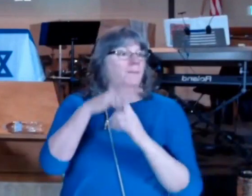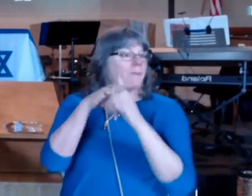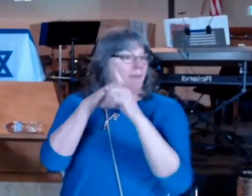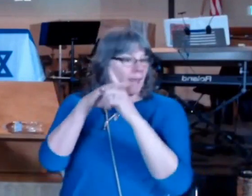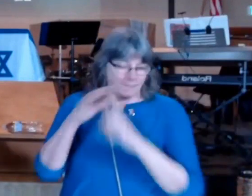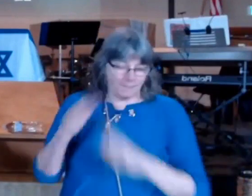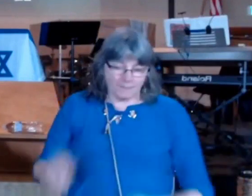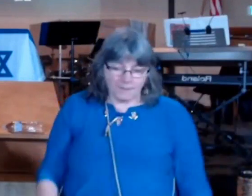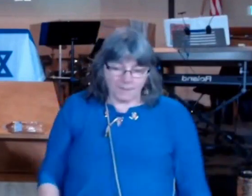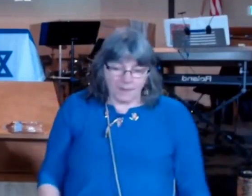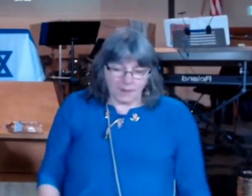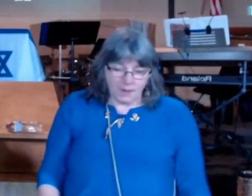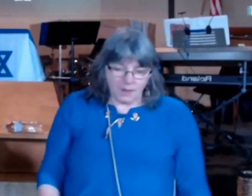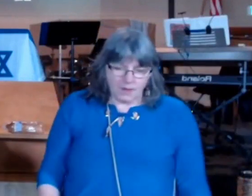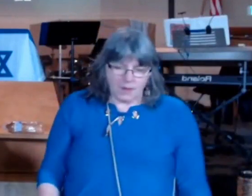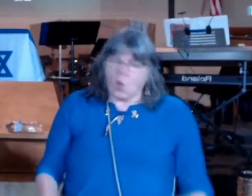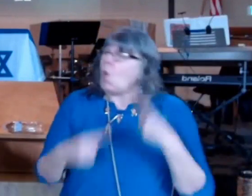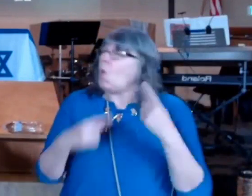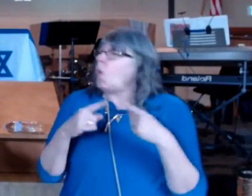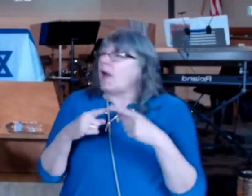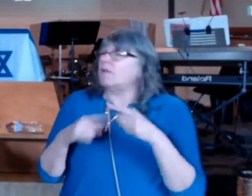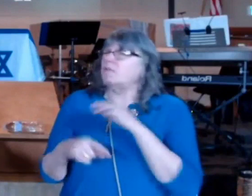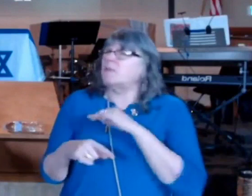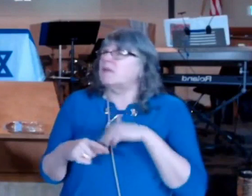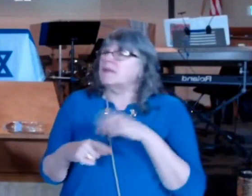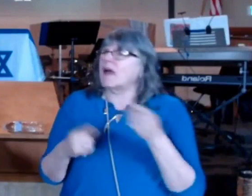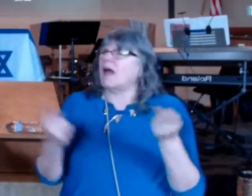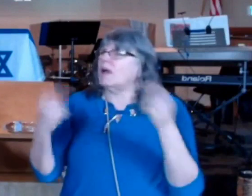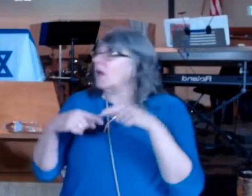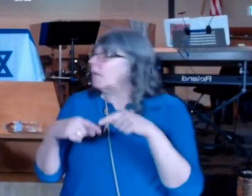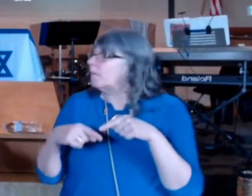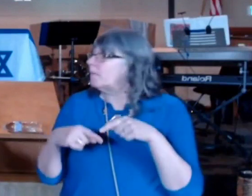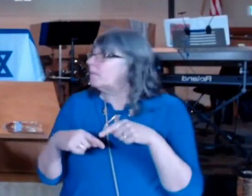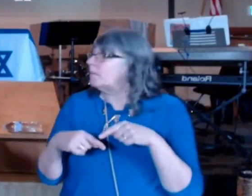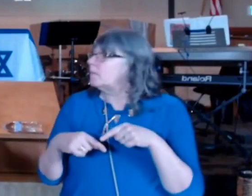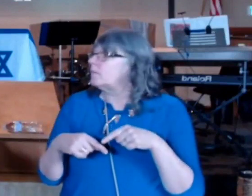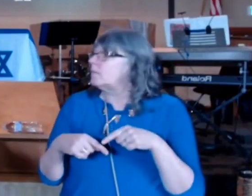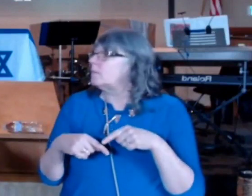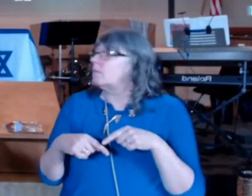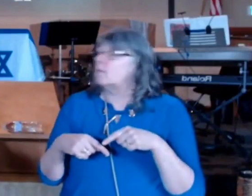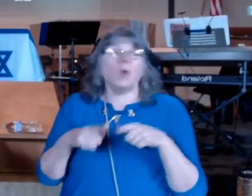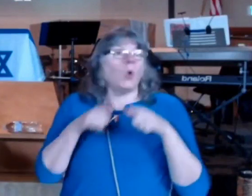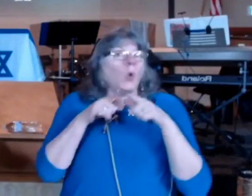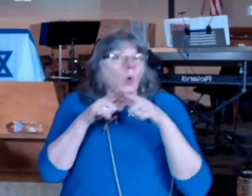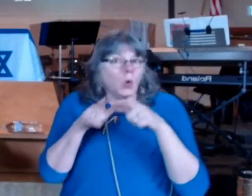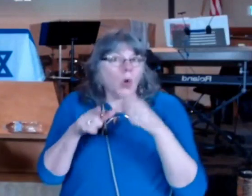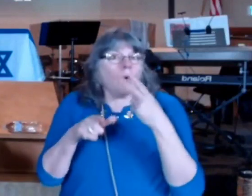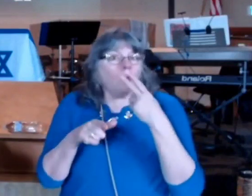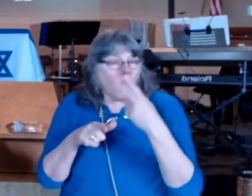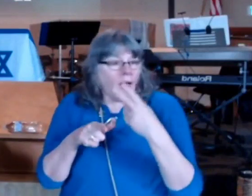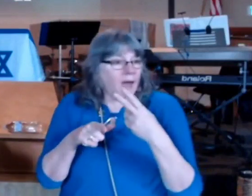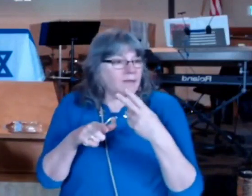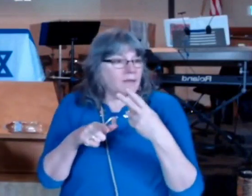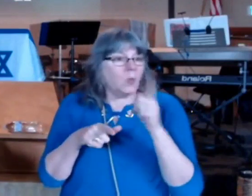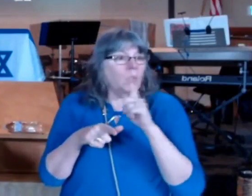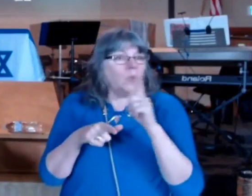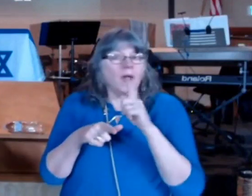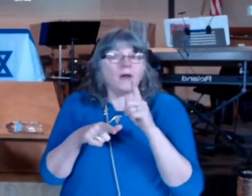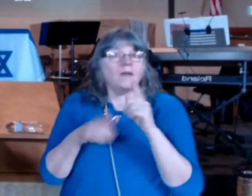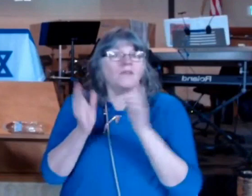when will the Messiah come they said go ask him himself with his reply where is he sitting